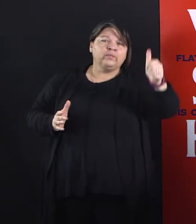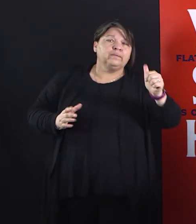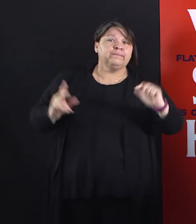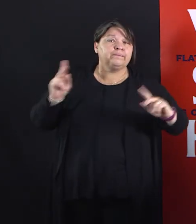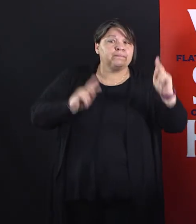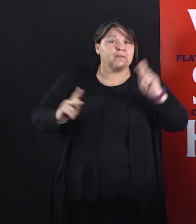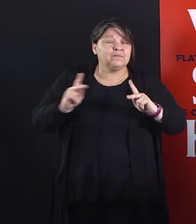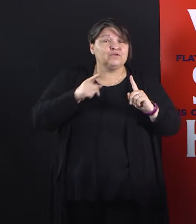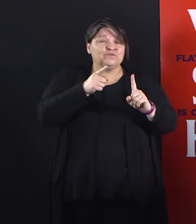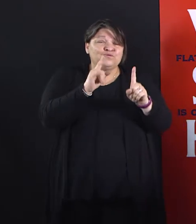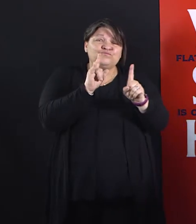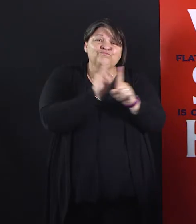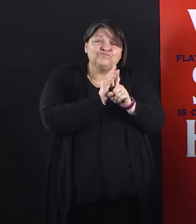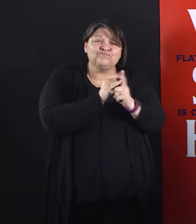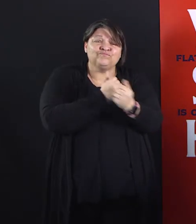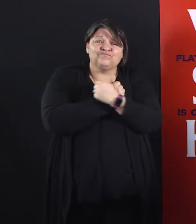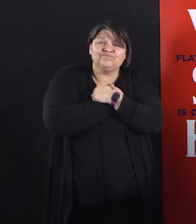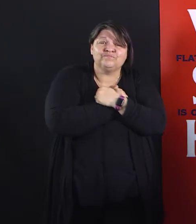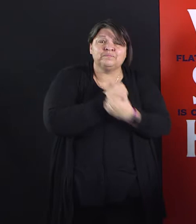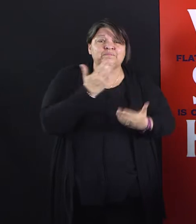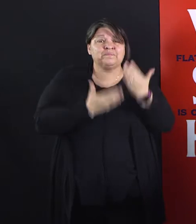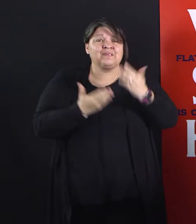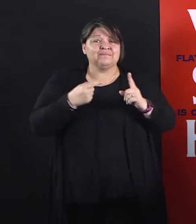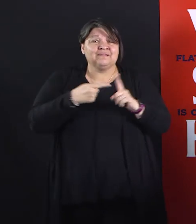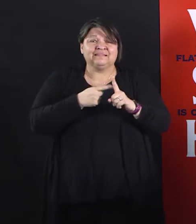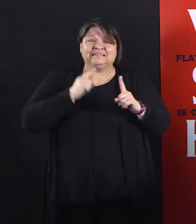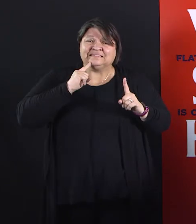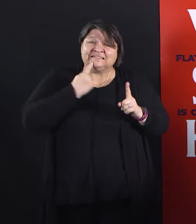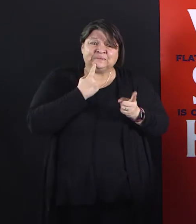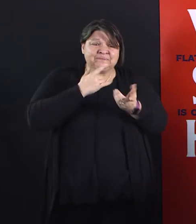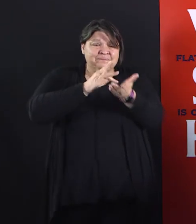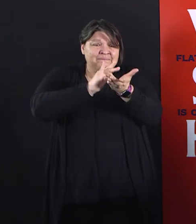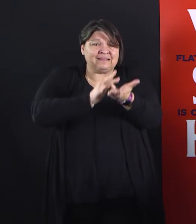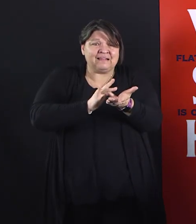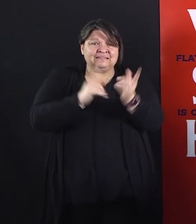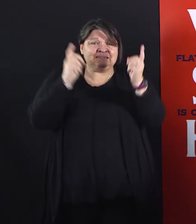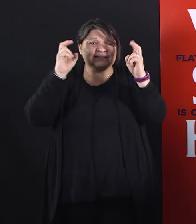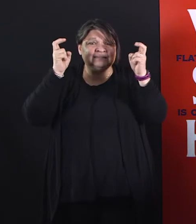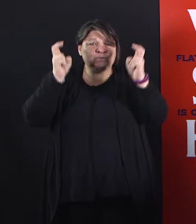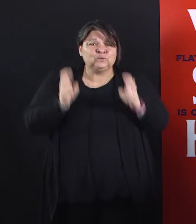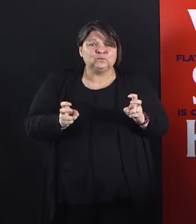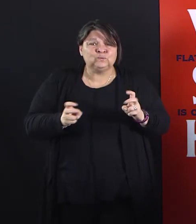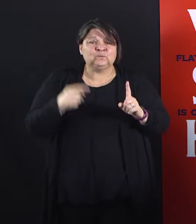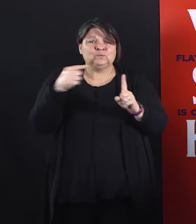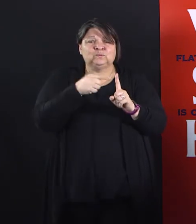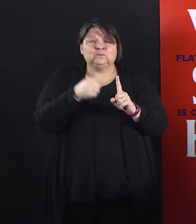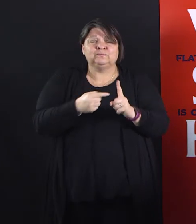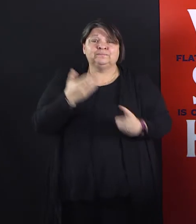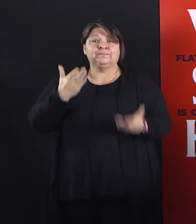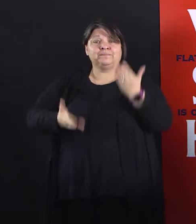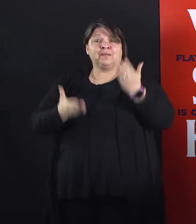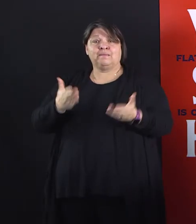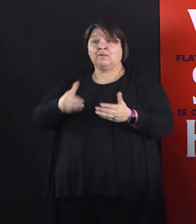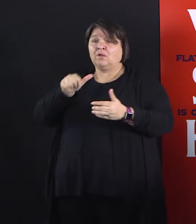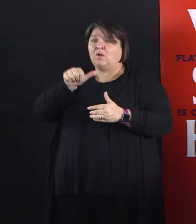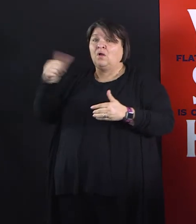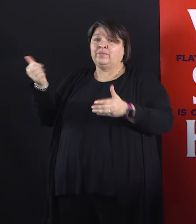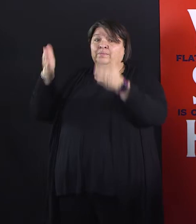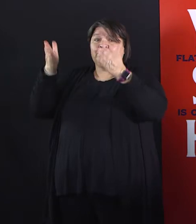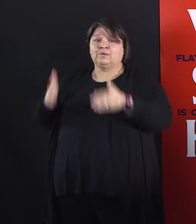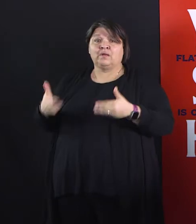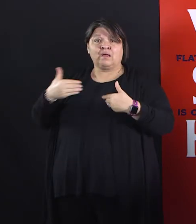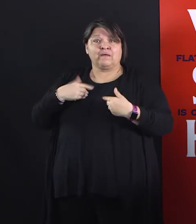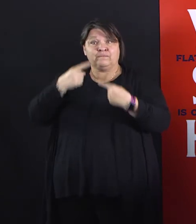medical attention or potentially a family member might have a broken leg or some other medical event. And if the hospitals are